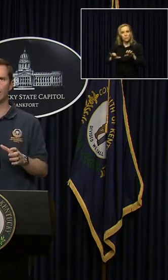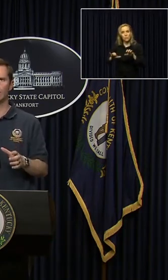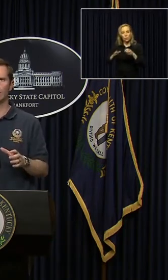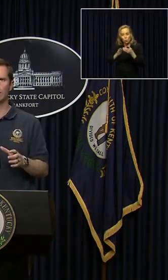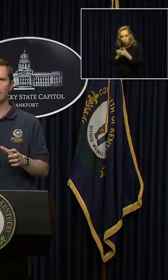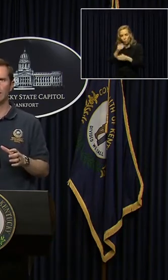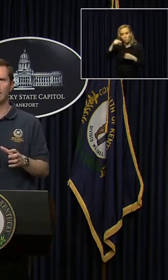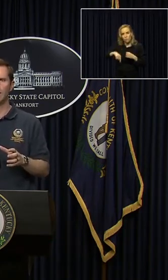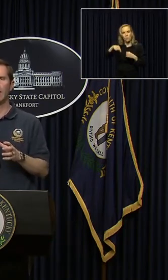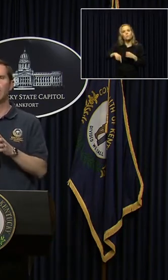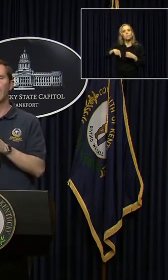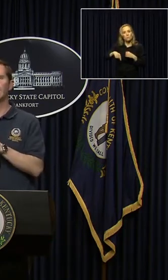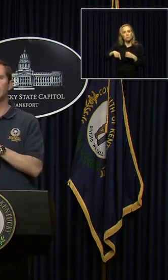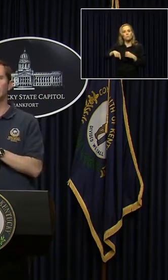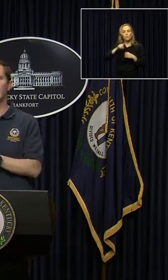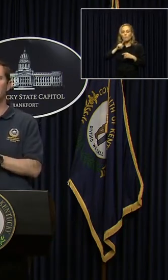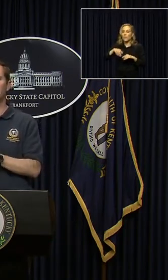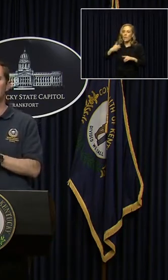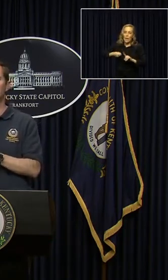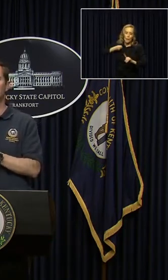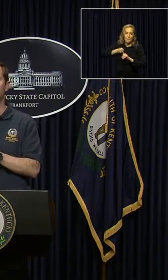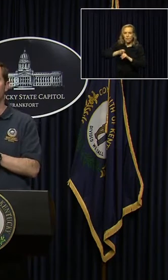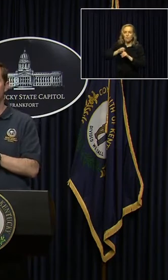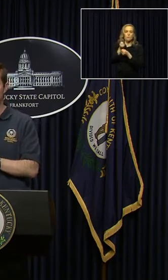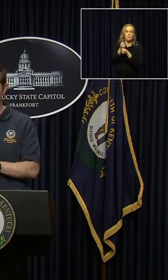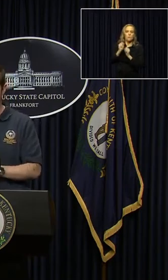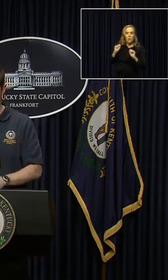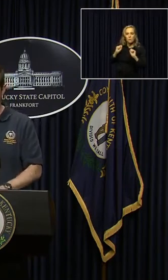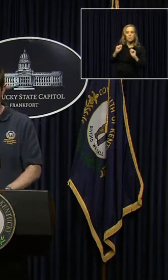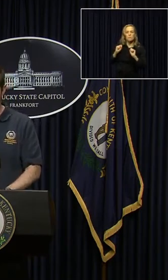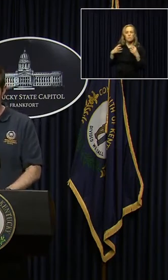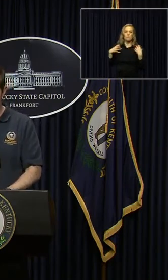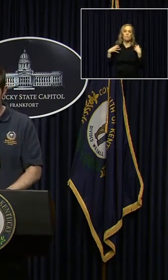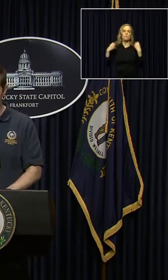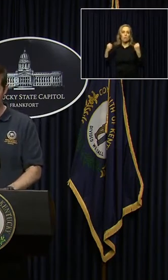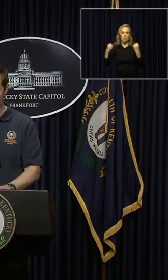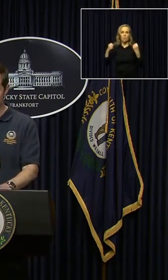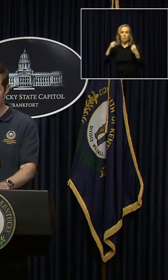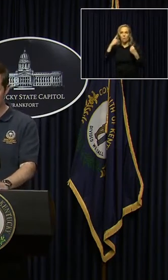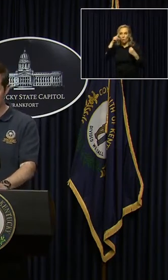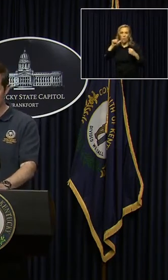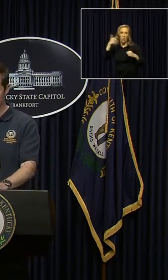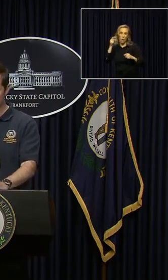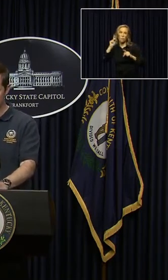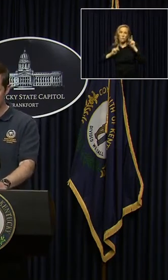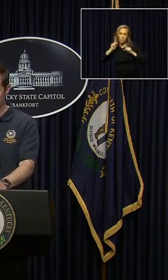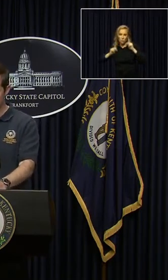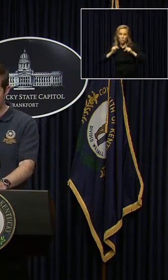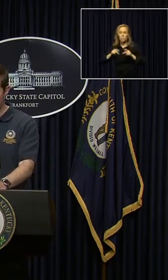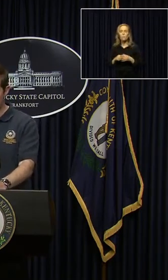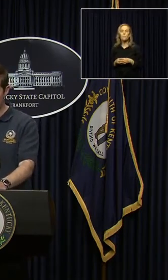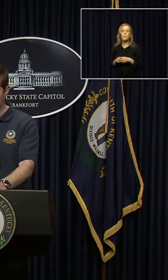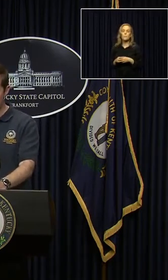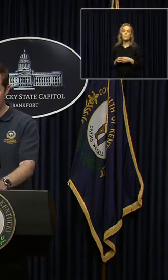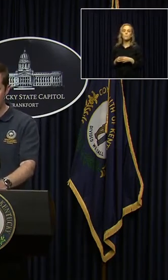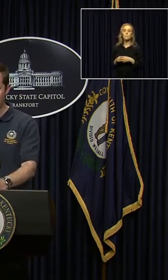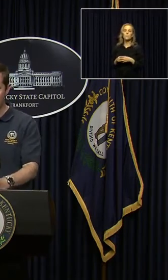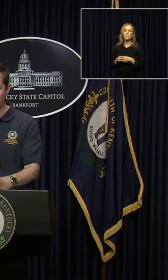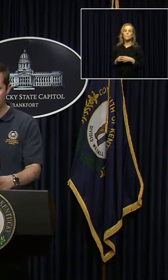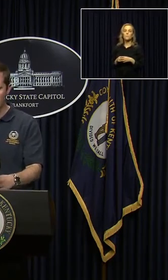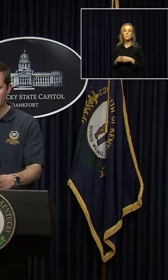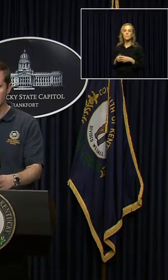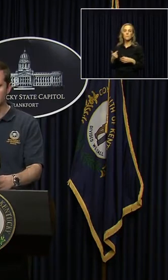move through this impact the safety and the health of others. When I was